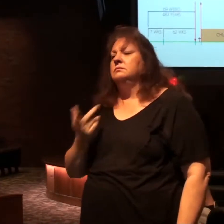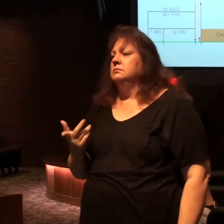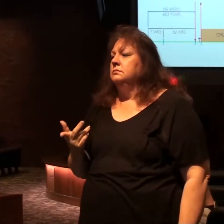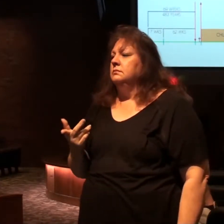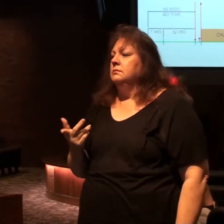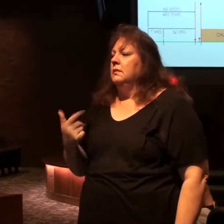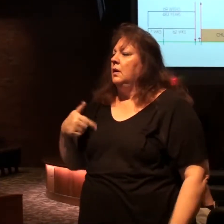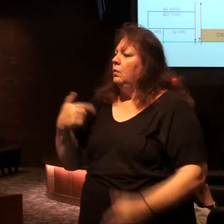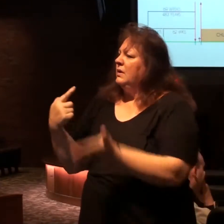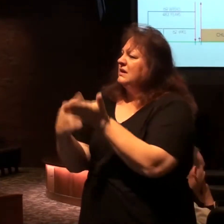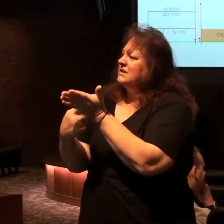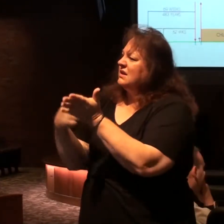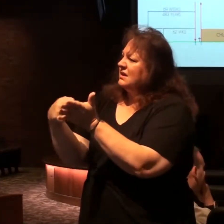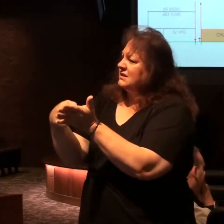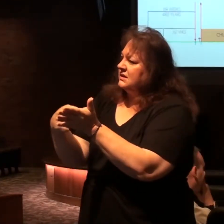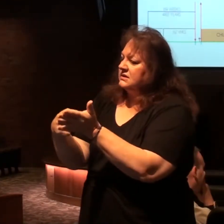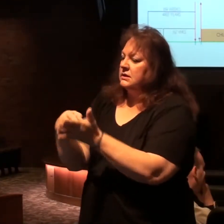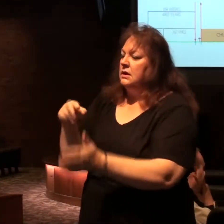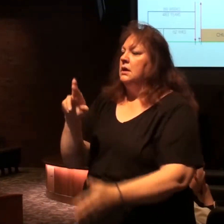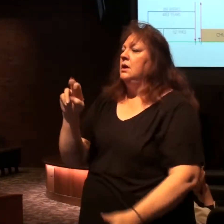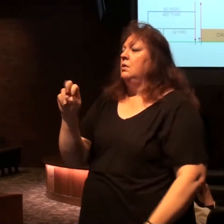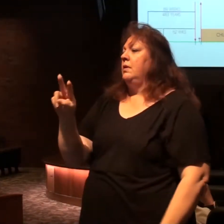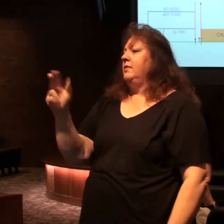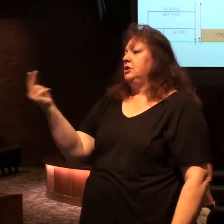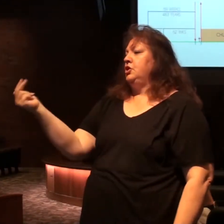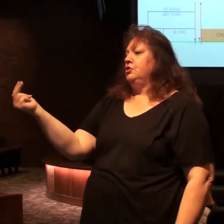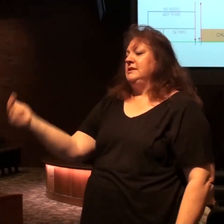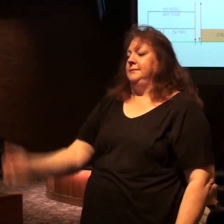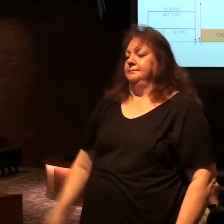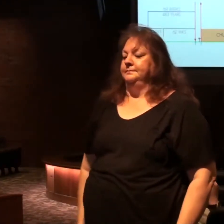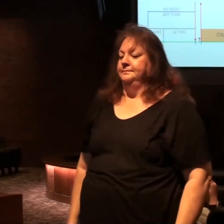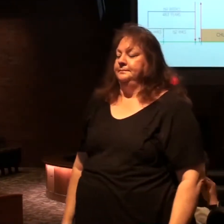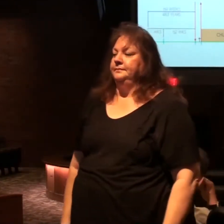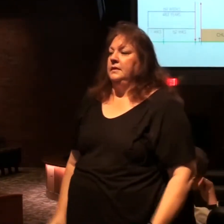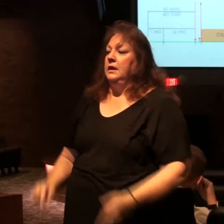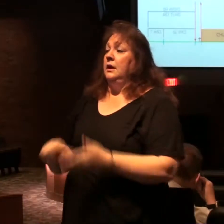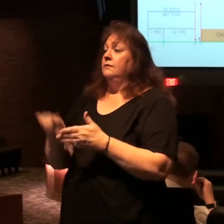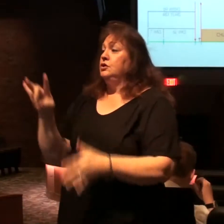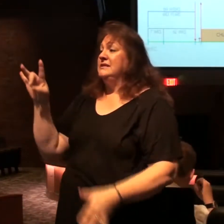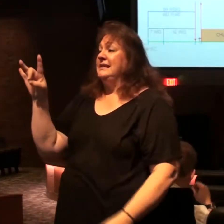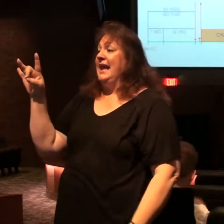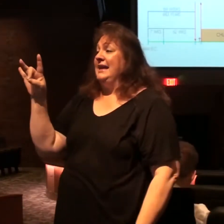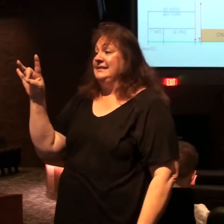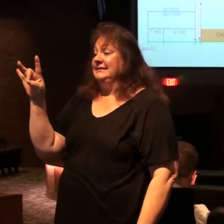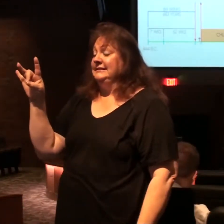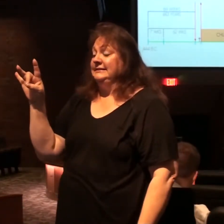we talked about this come back to chapter 13 verse 8